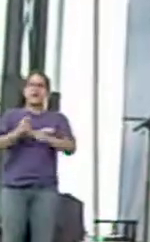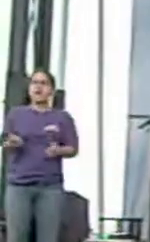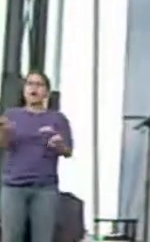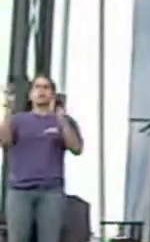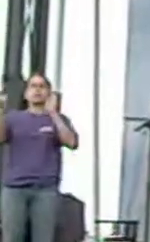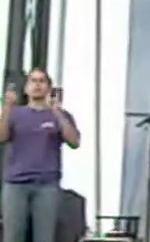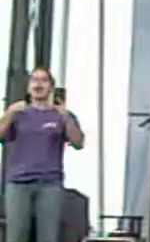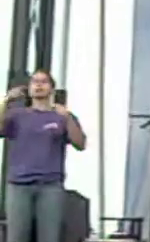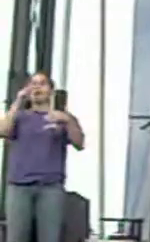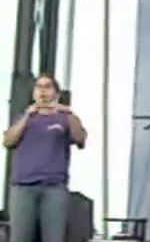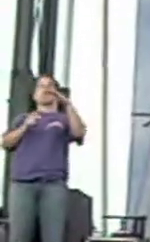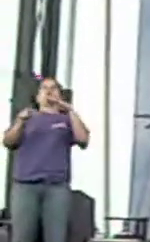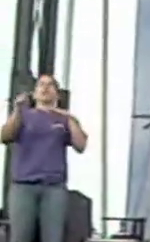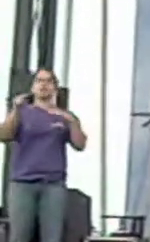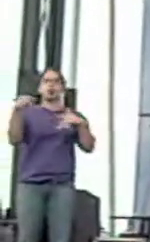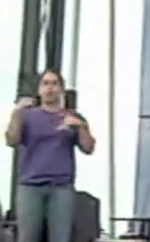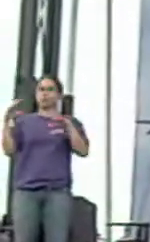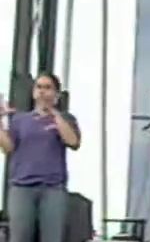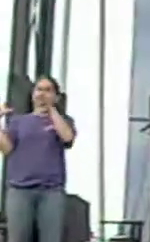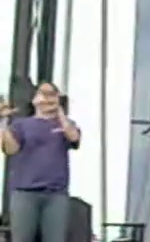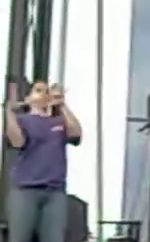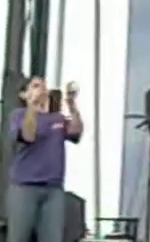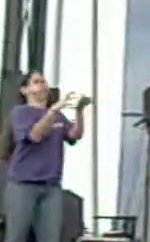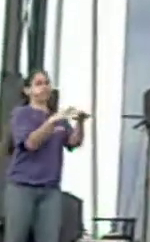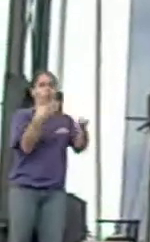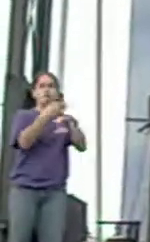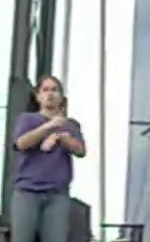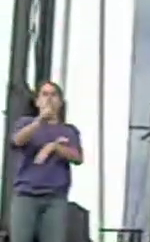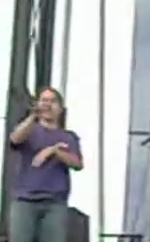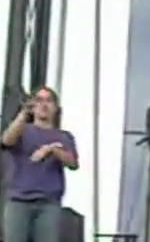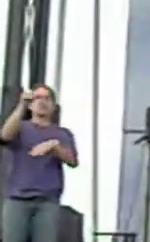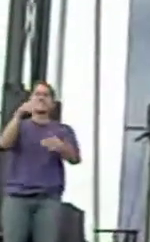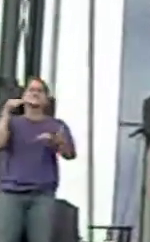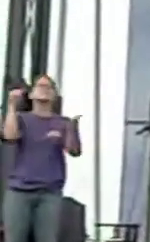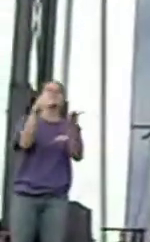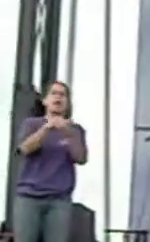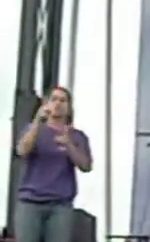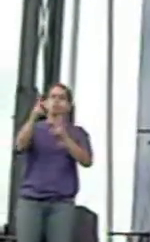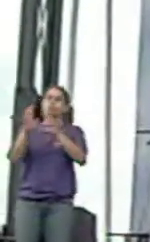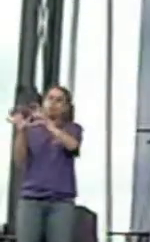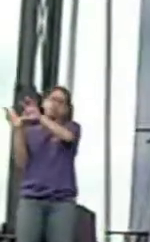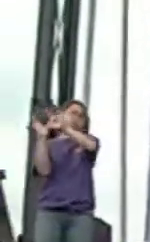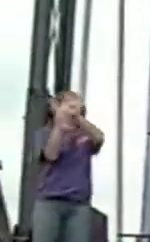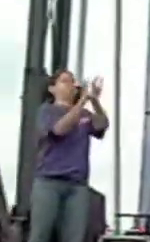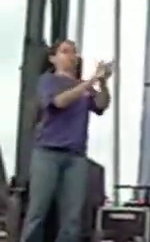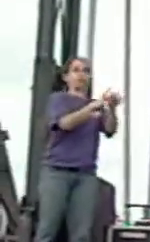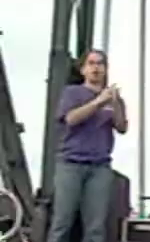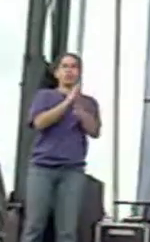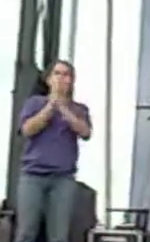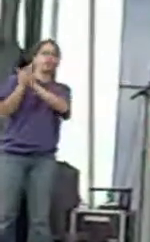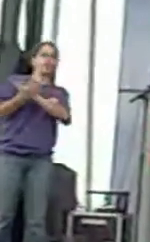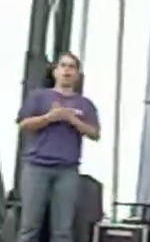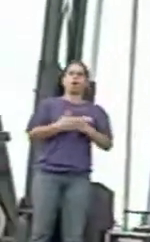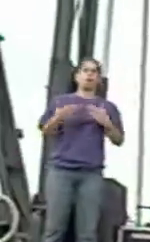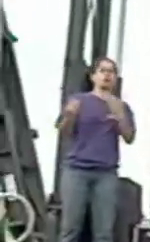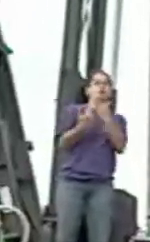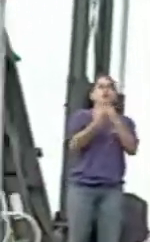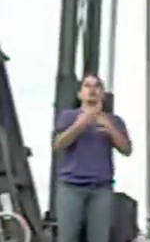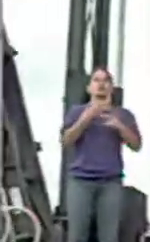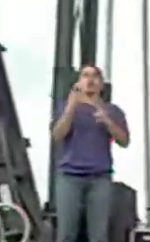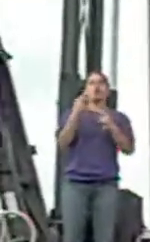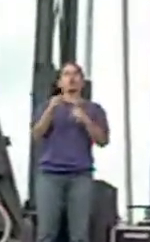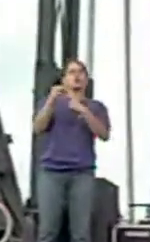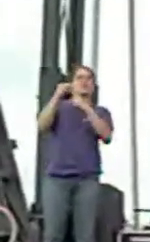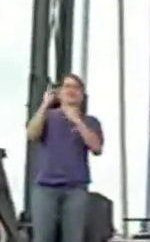we had projected. Over 150,000 people have become unique visitors to the website.